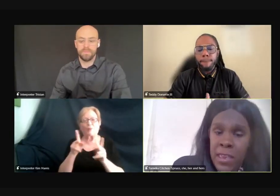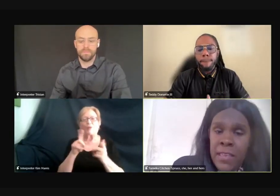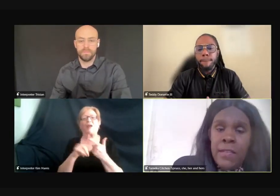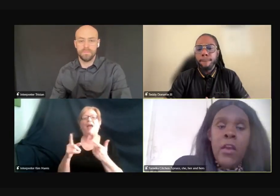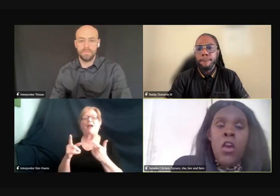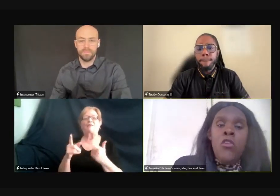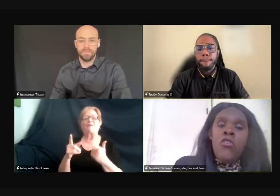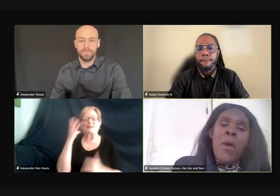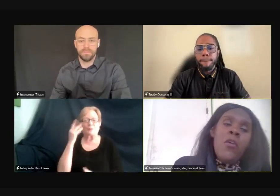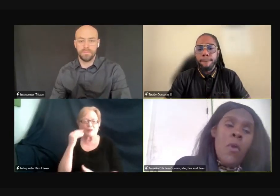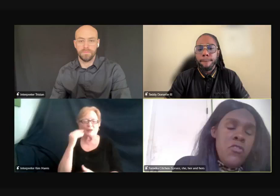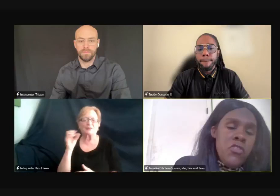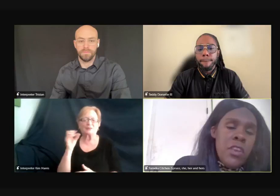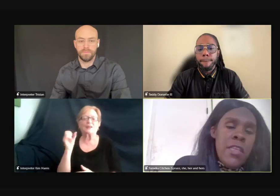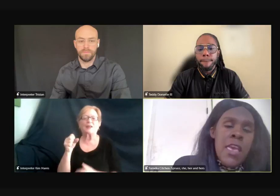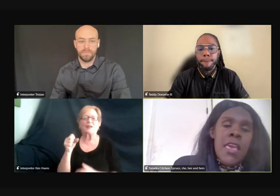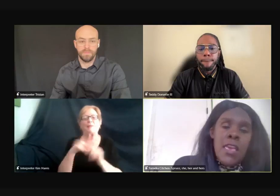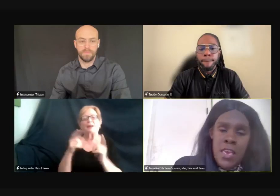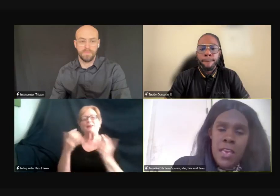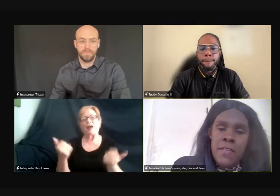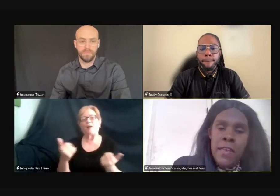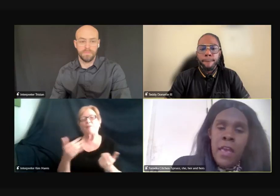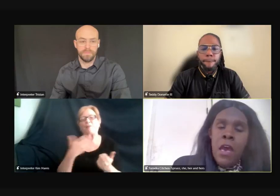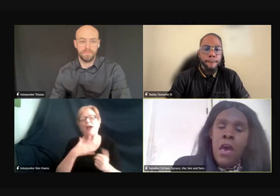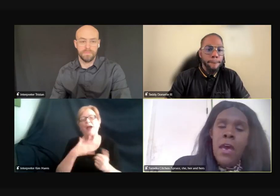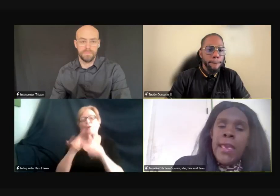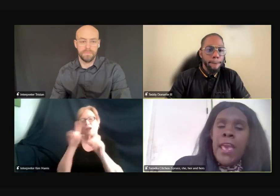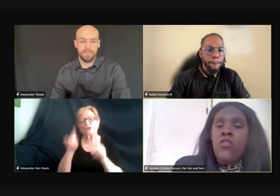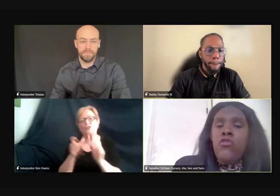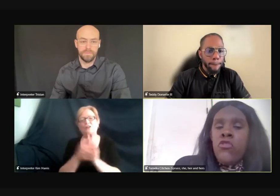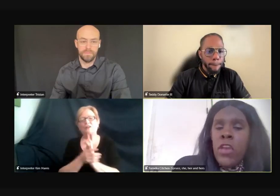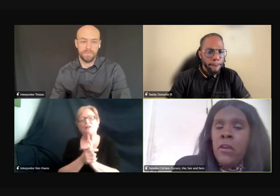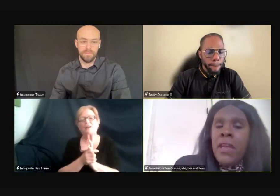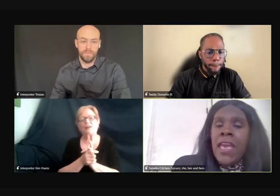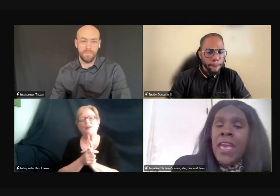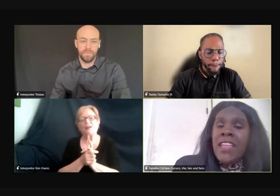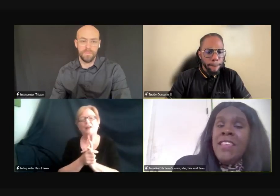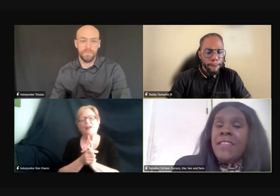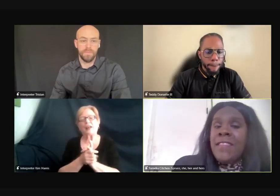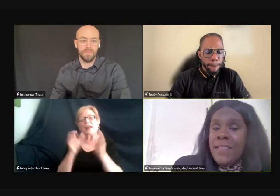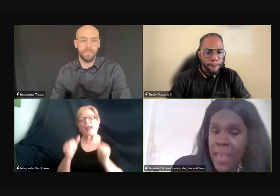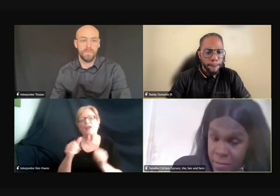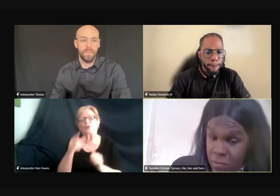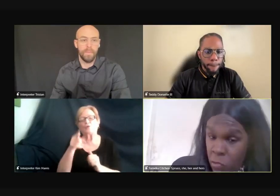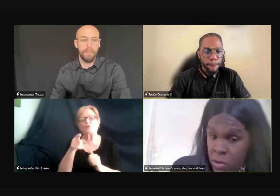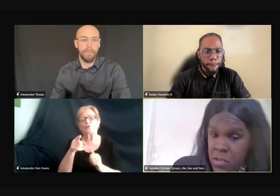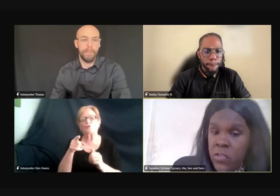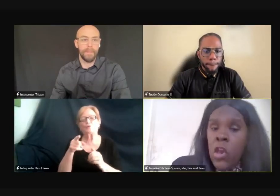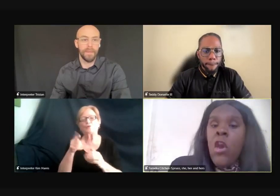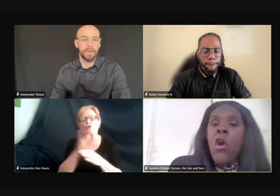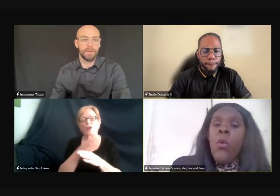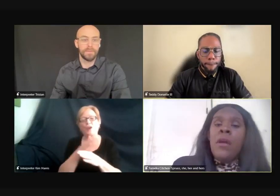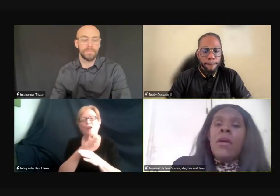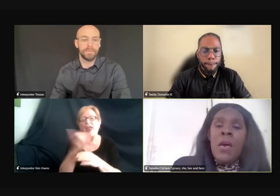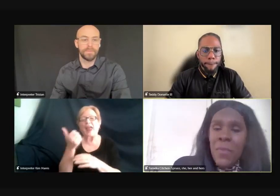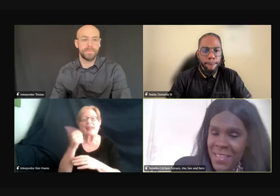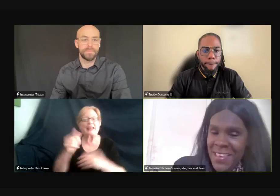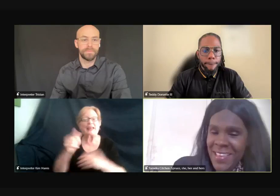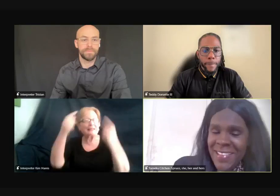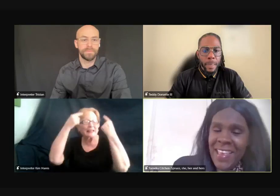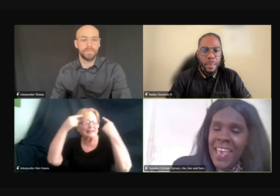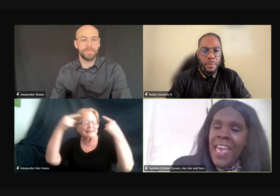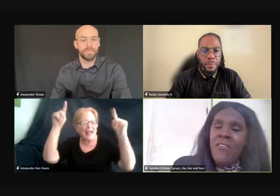experience, so my question is, uh, can you share any success stories where